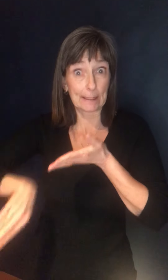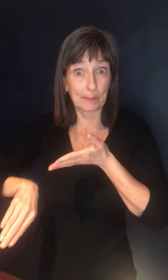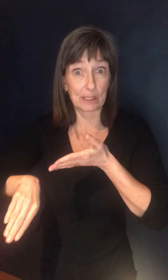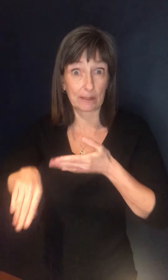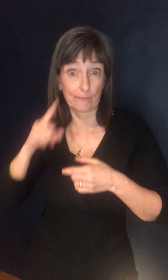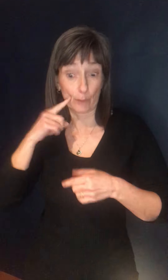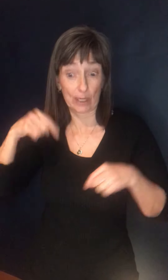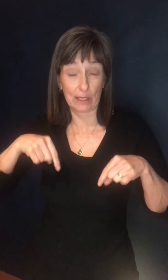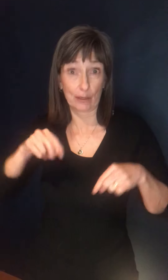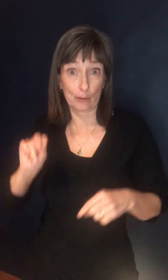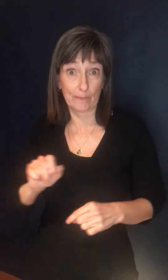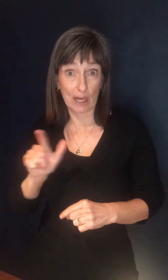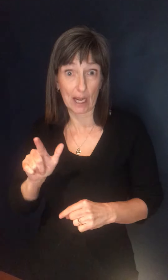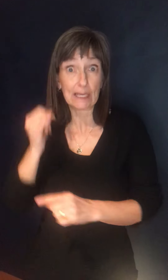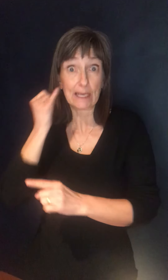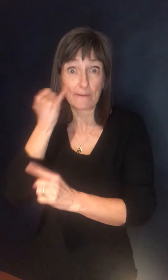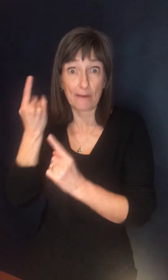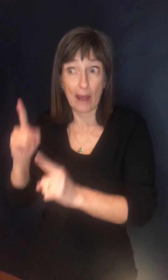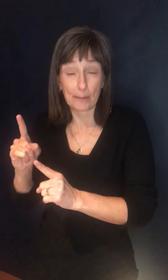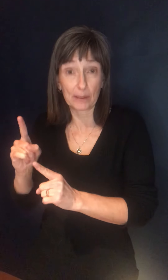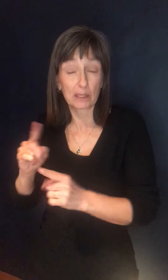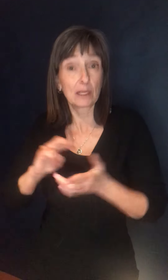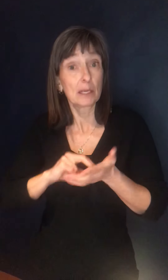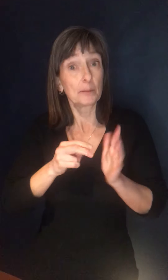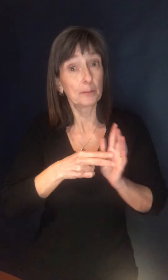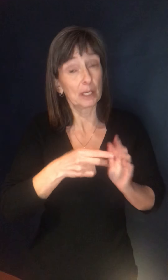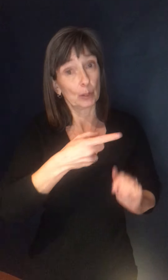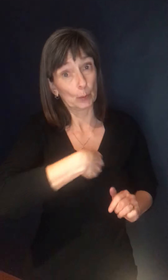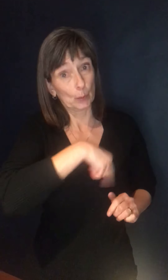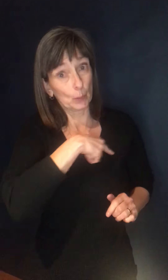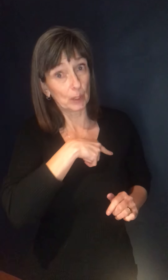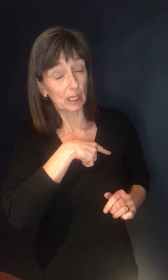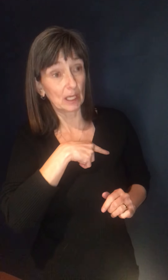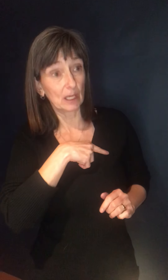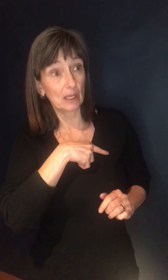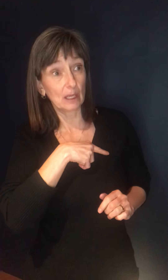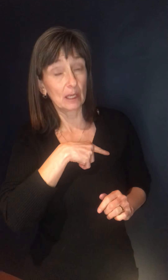would they be afforded the same modified quarantine rights as domestic workers?